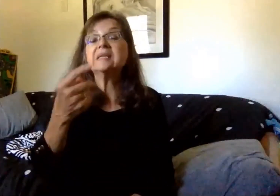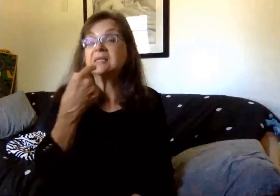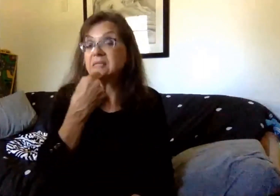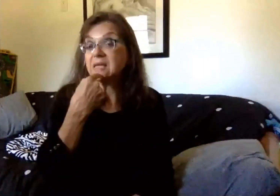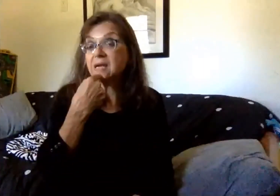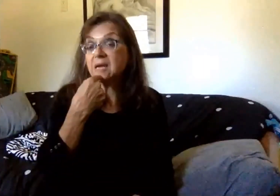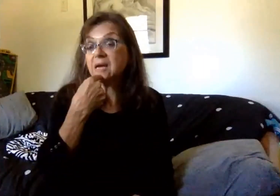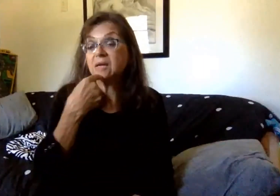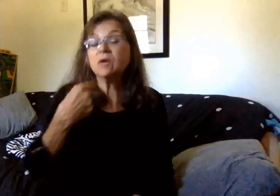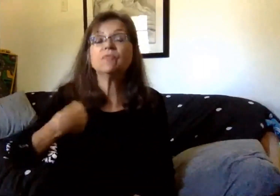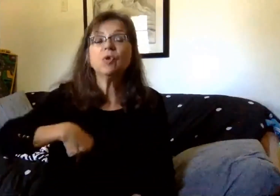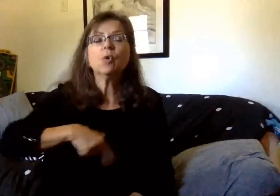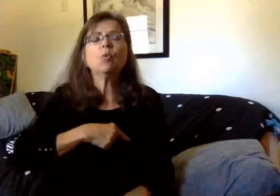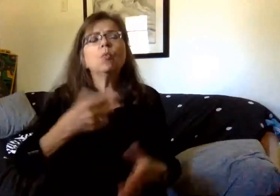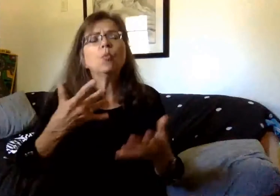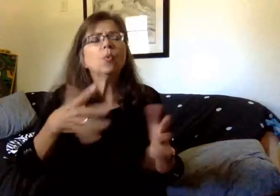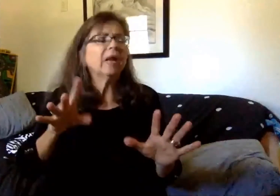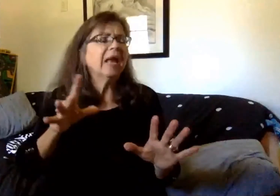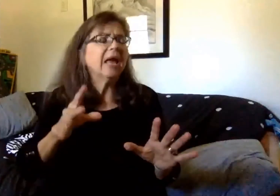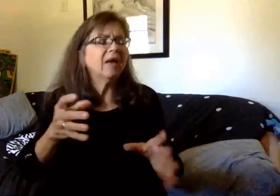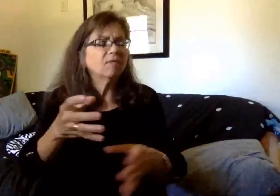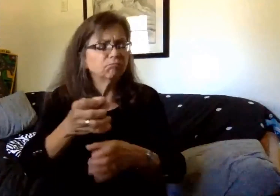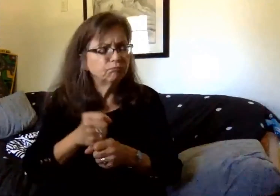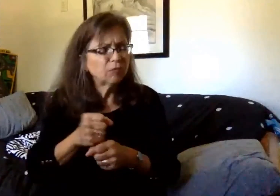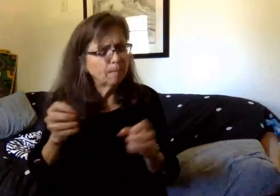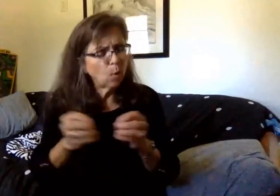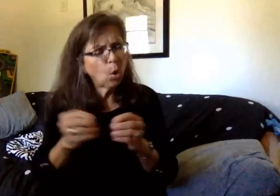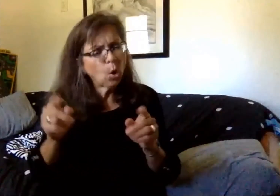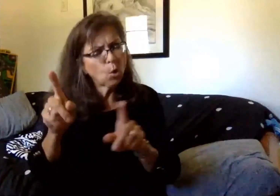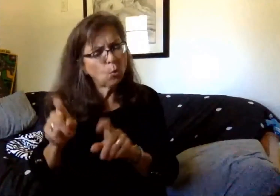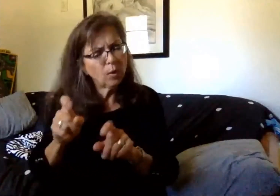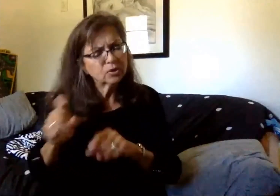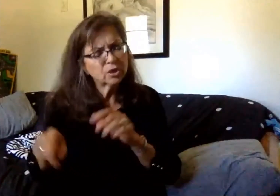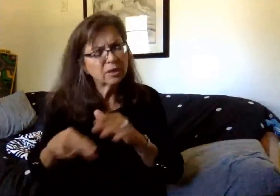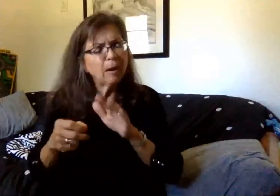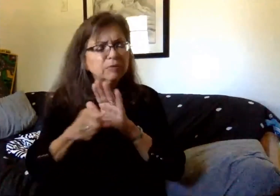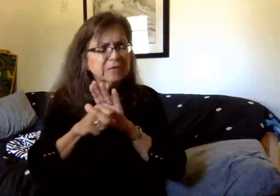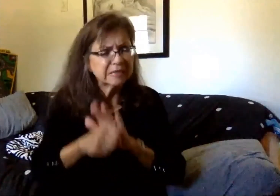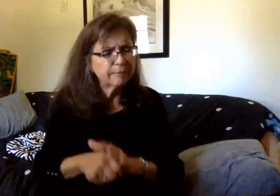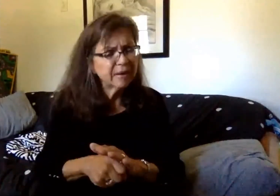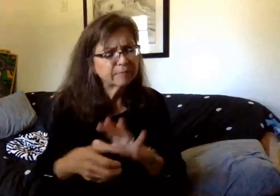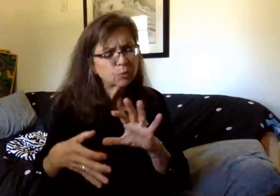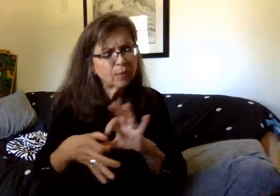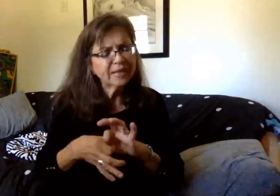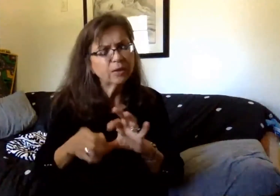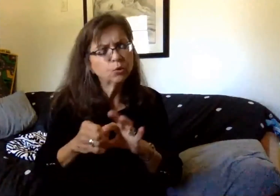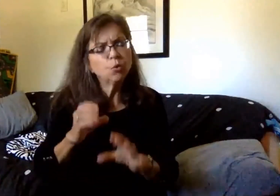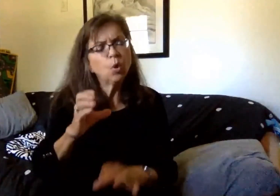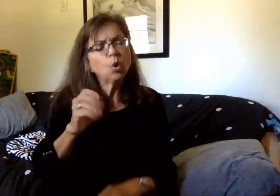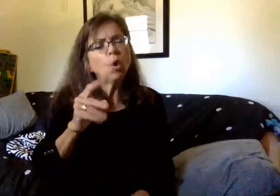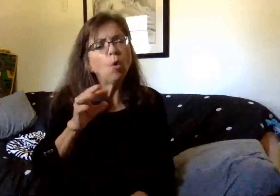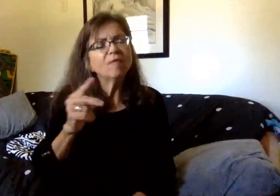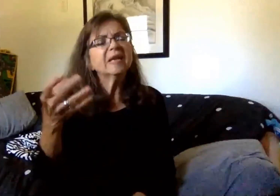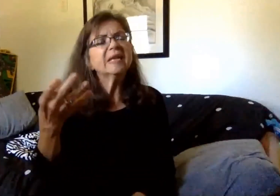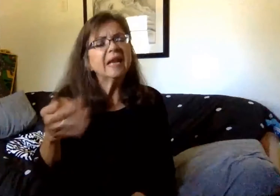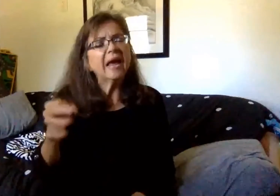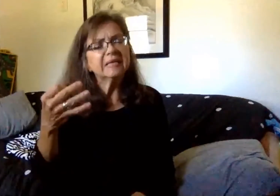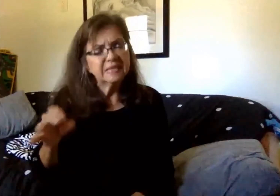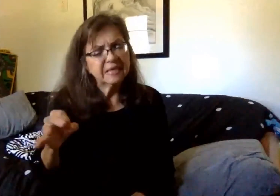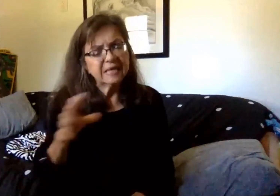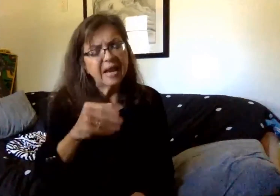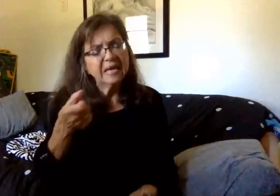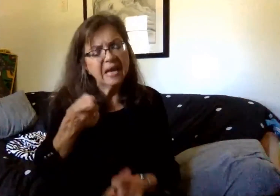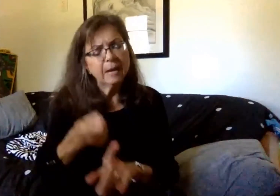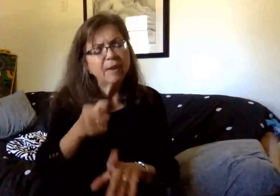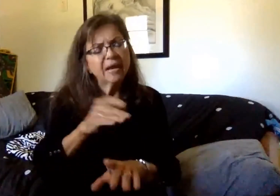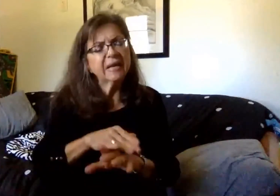we have received a number of questions about the symptoms and the symptoms related to COVID-19 and the impact on individuals who may have